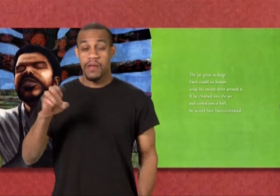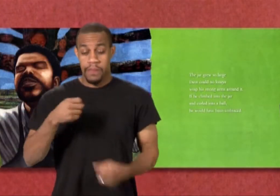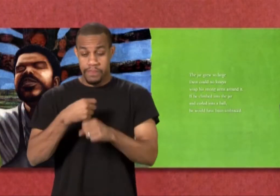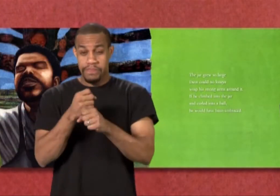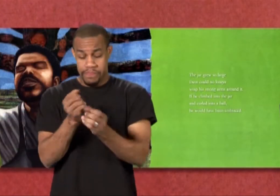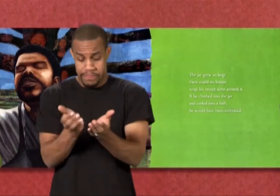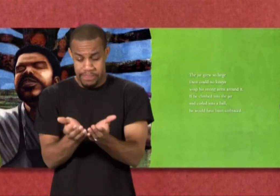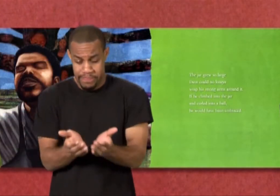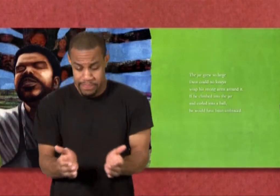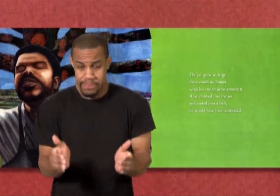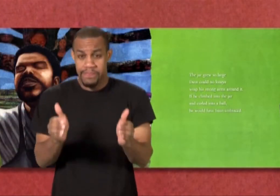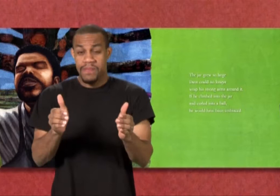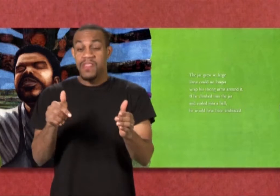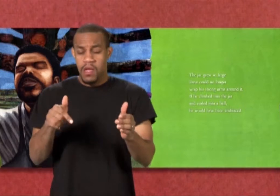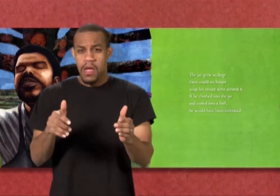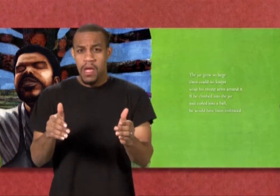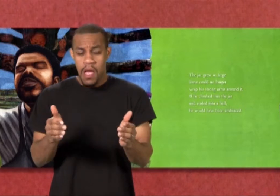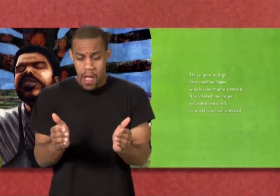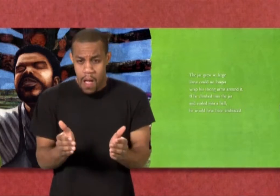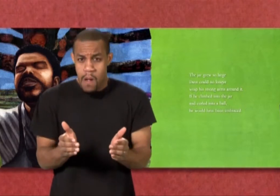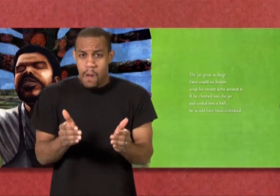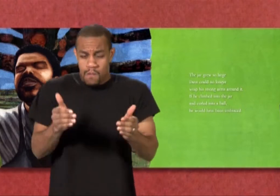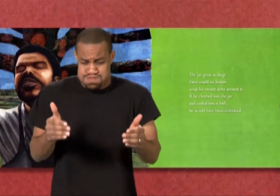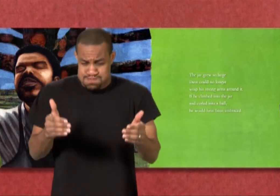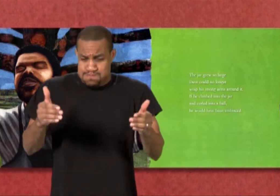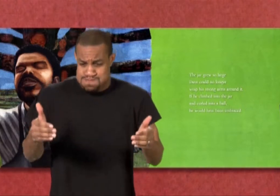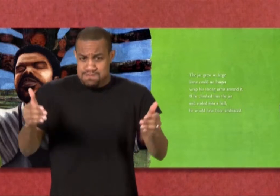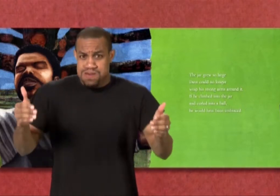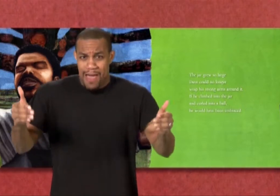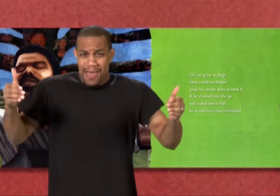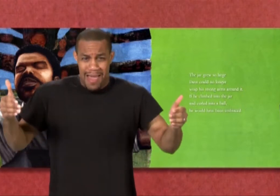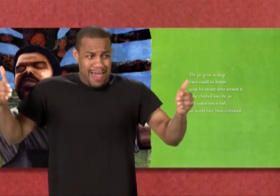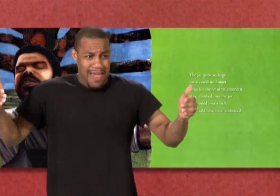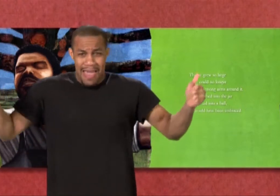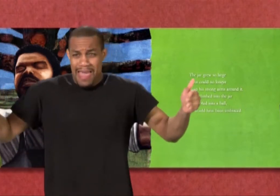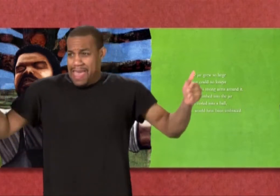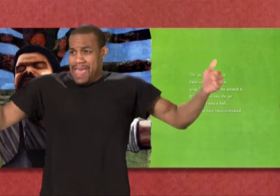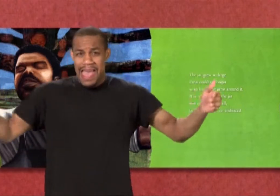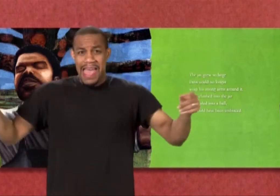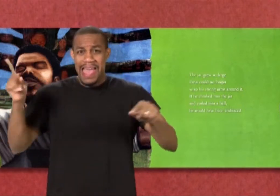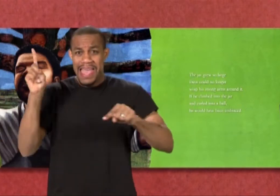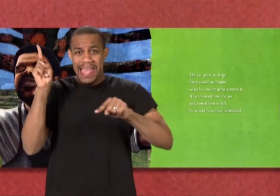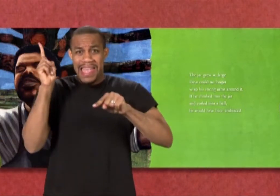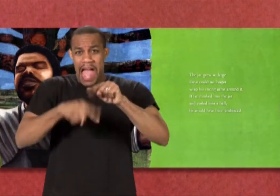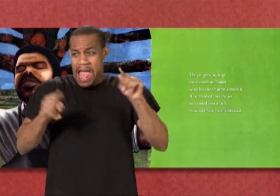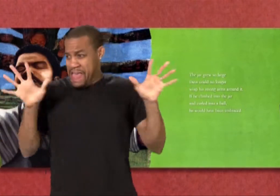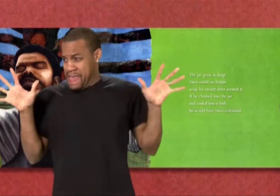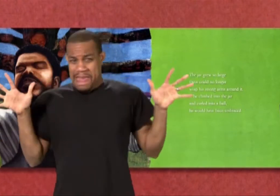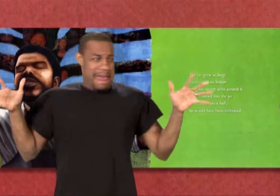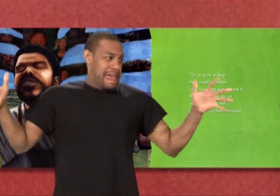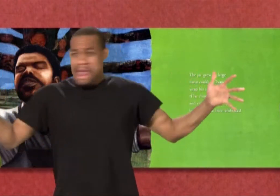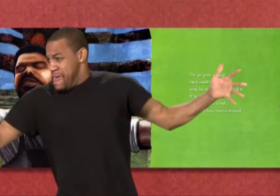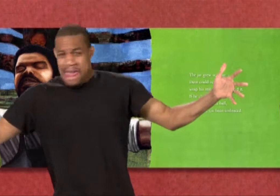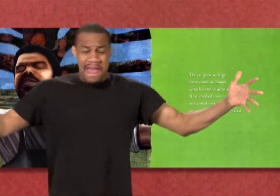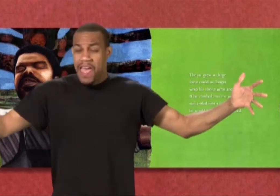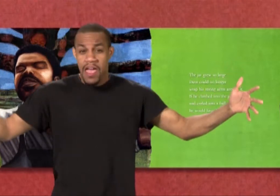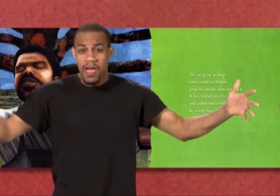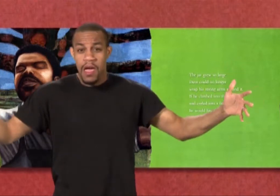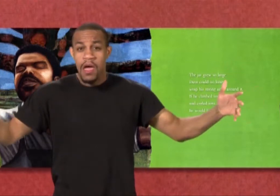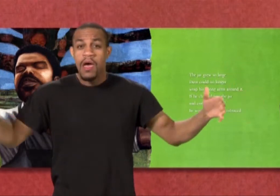The jar grew so large, Dave could no longer wrap his strong arms around it. If he climbed into the jar